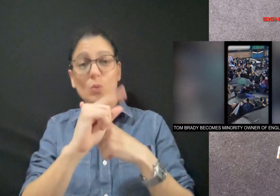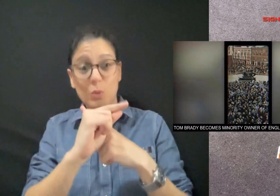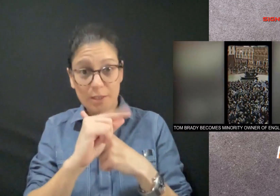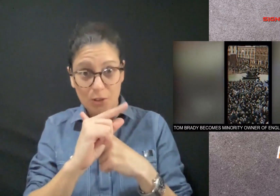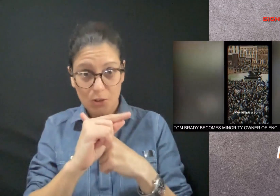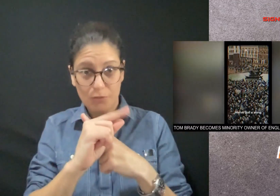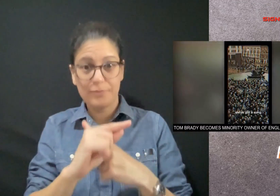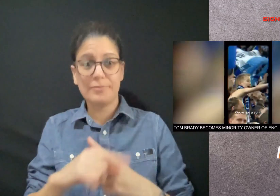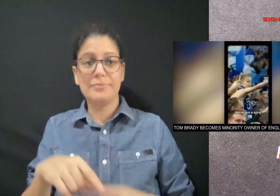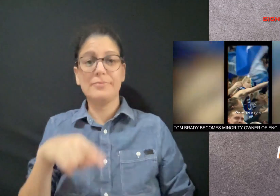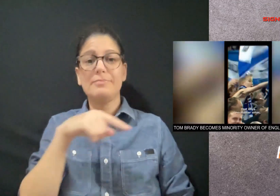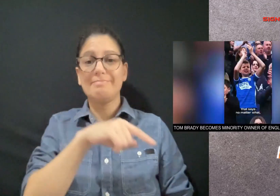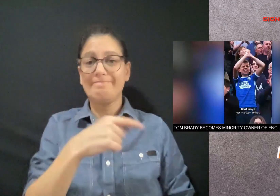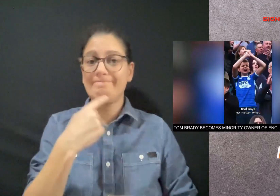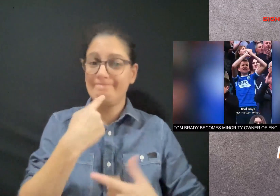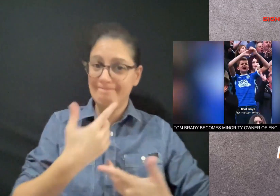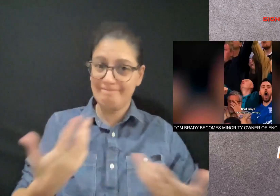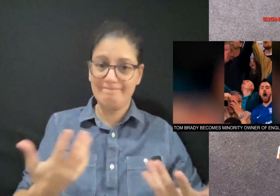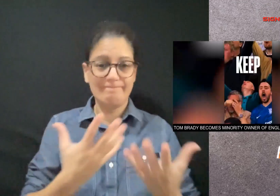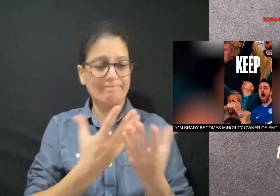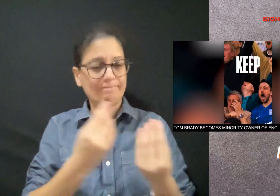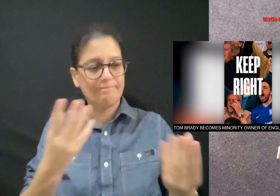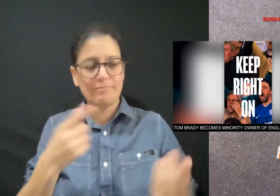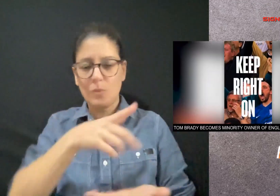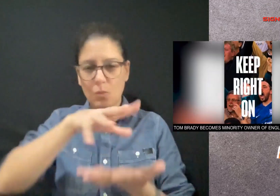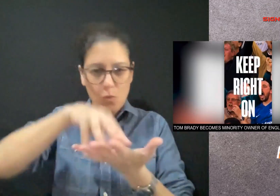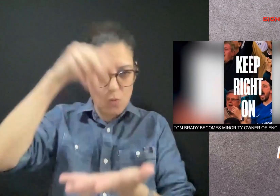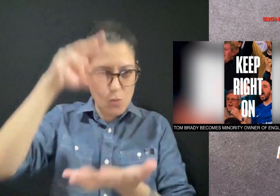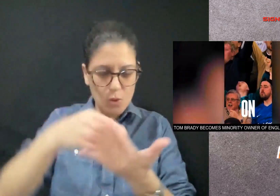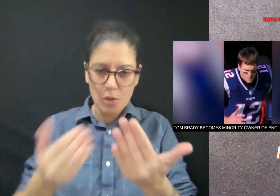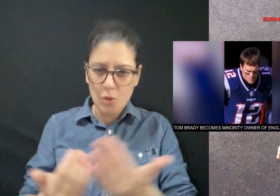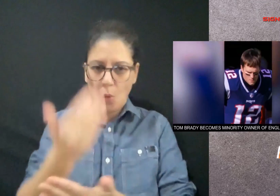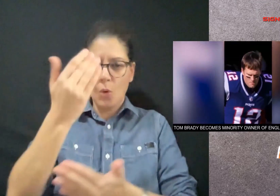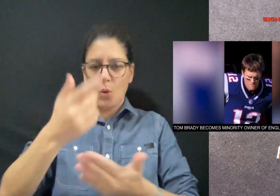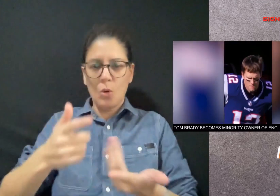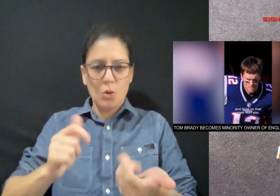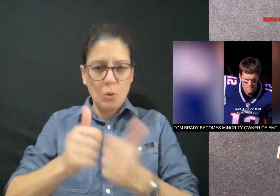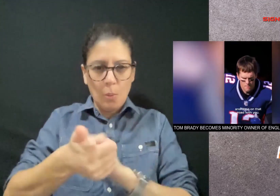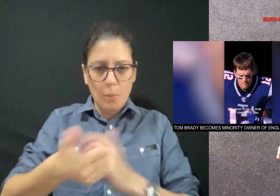Brady announced the news on Twitter admitting he has a lot to learn about the sport